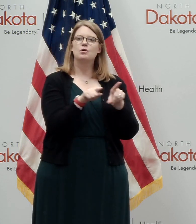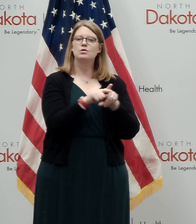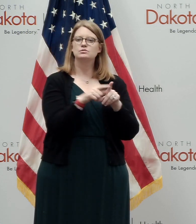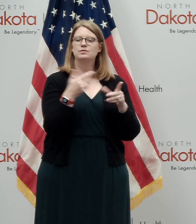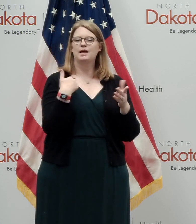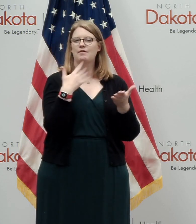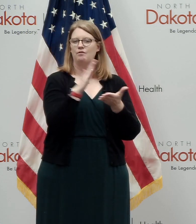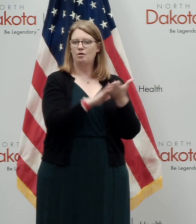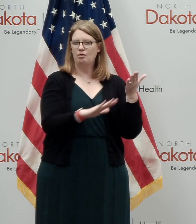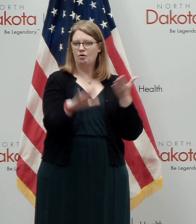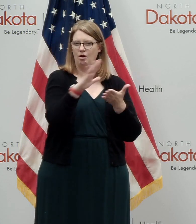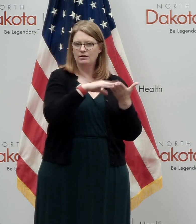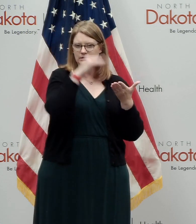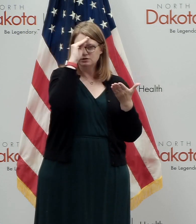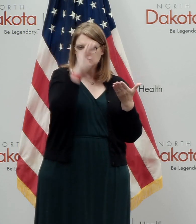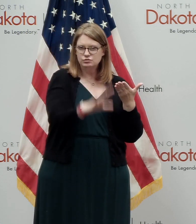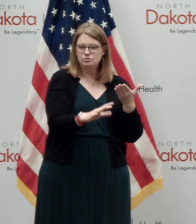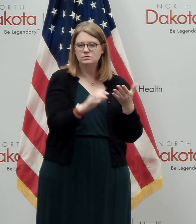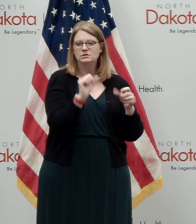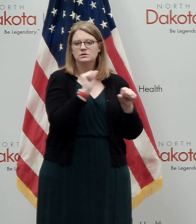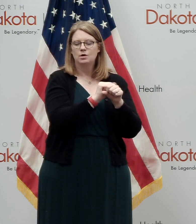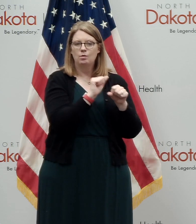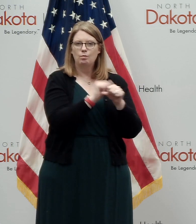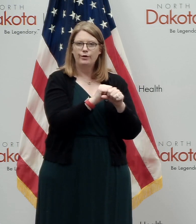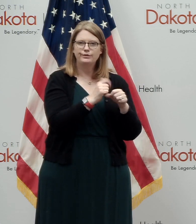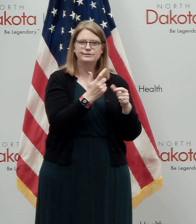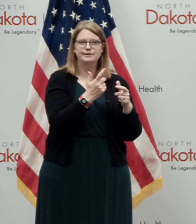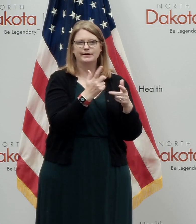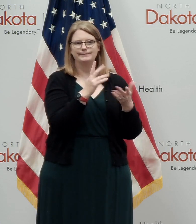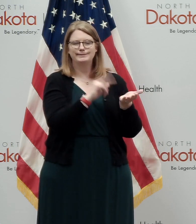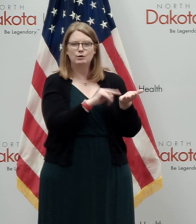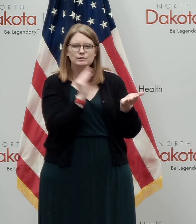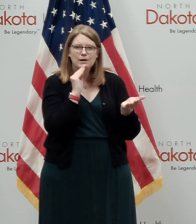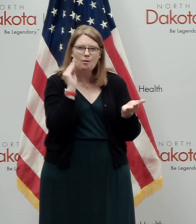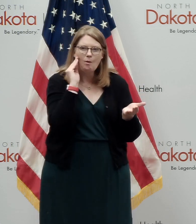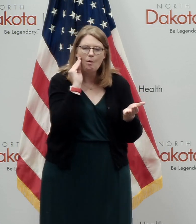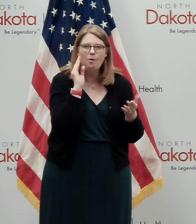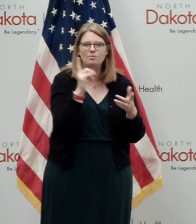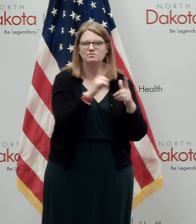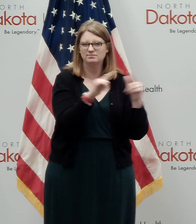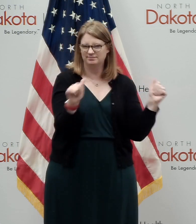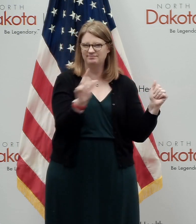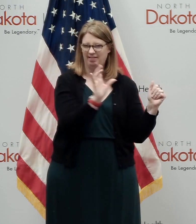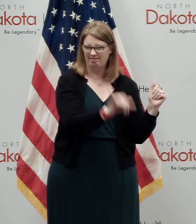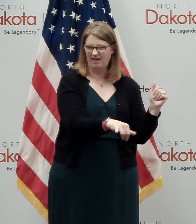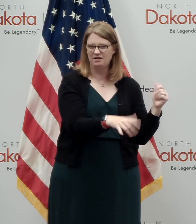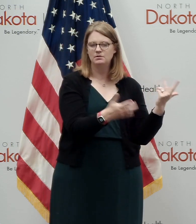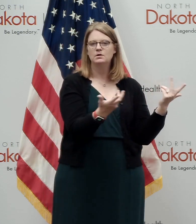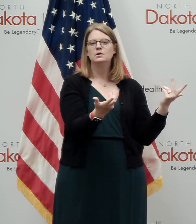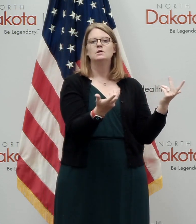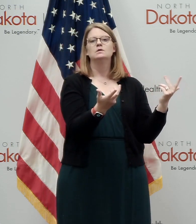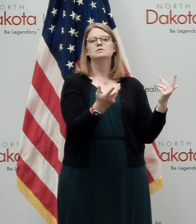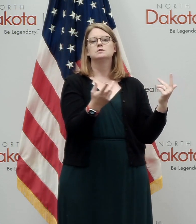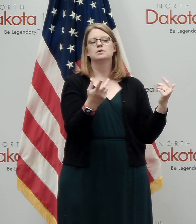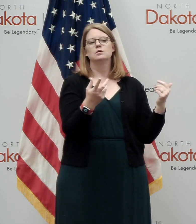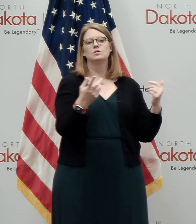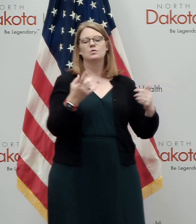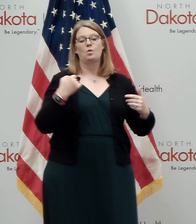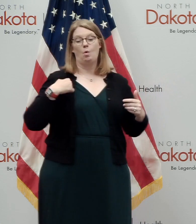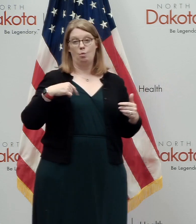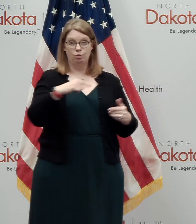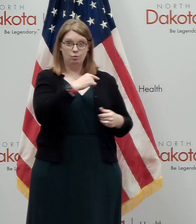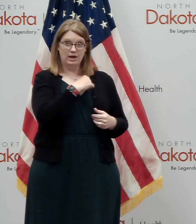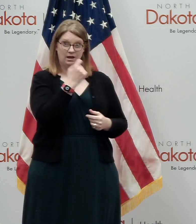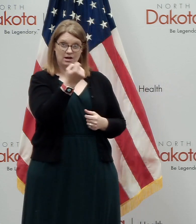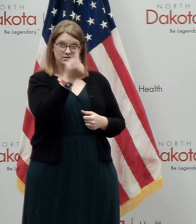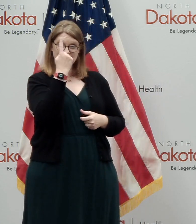college kids, uh, that work in college, nursing students and others that are also working in long-term care facilities, as I said. So us understanding the